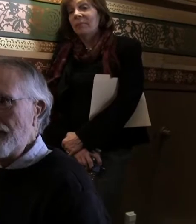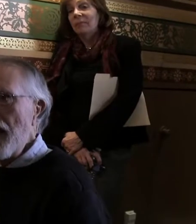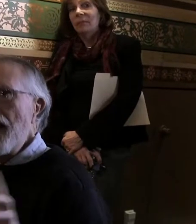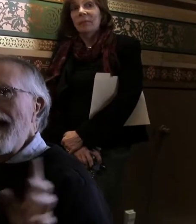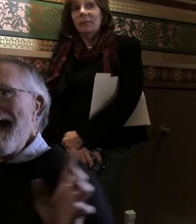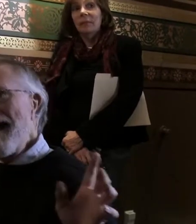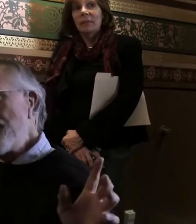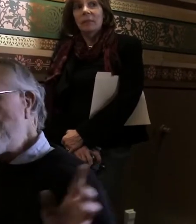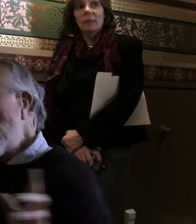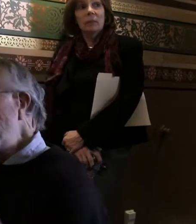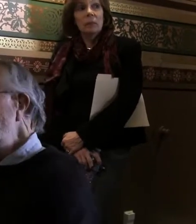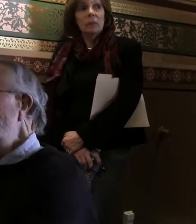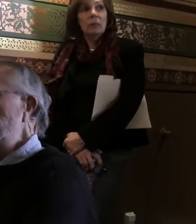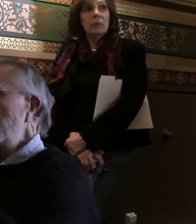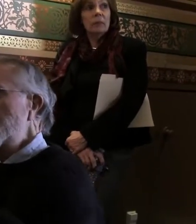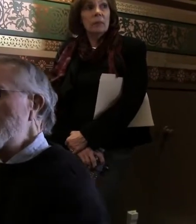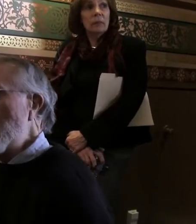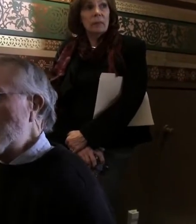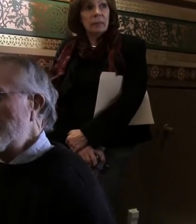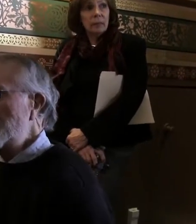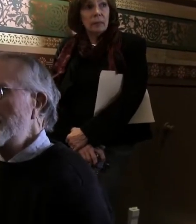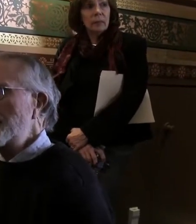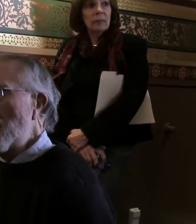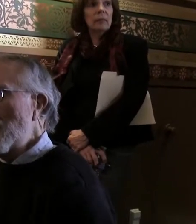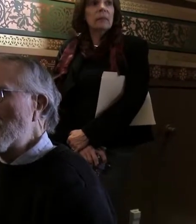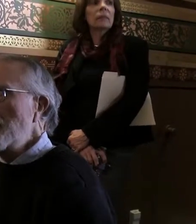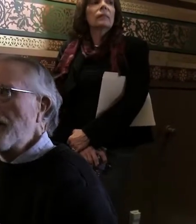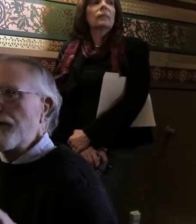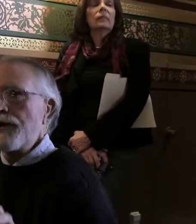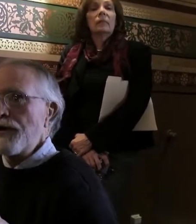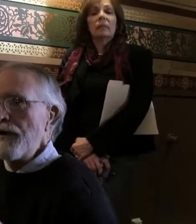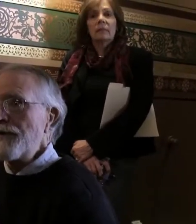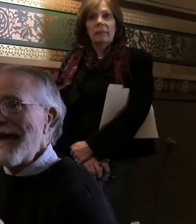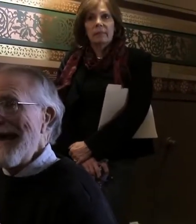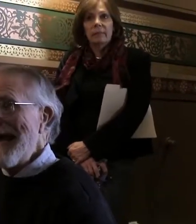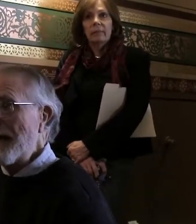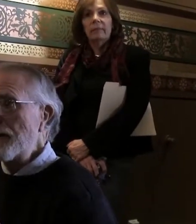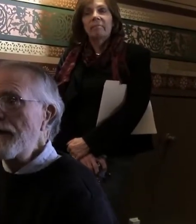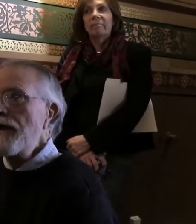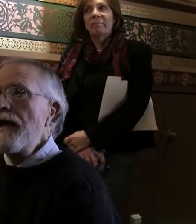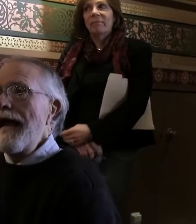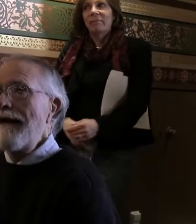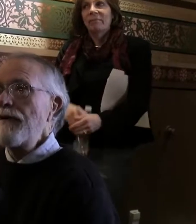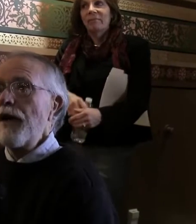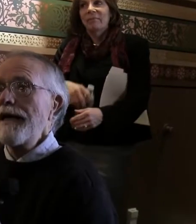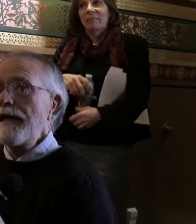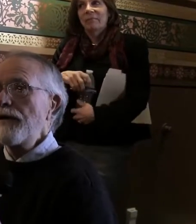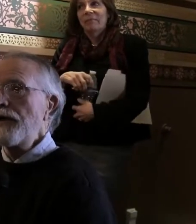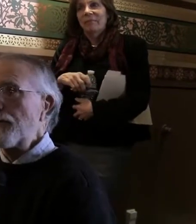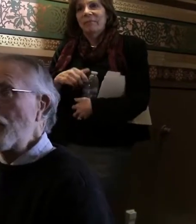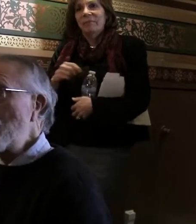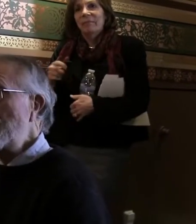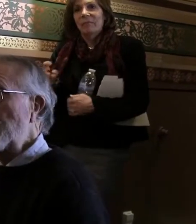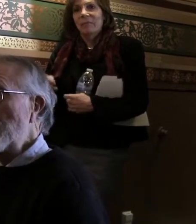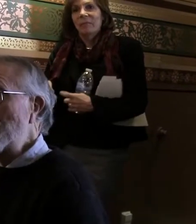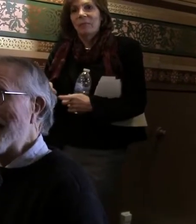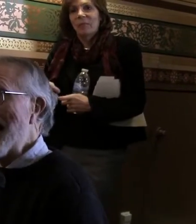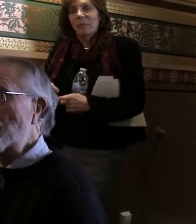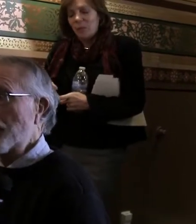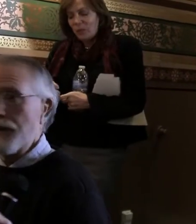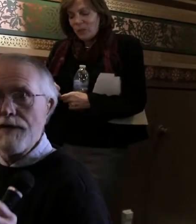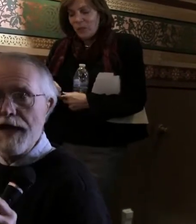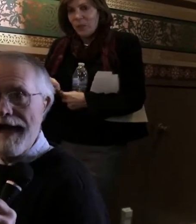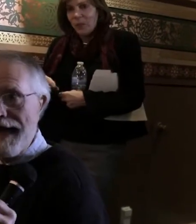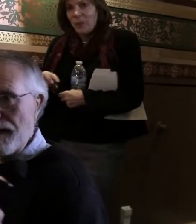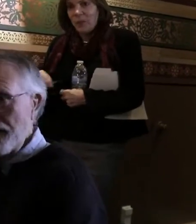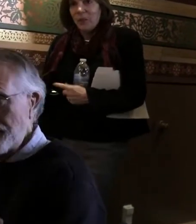give. Everybody in VCDR deserves a hand. Everybody in this room for coming